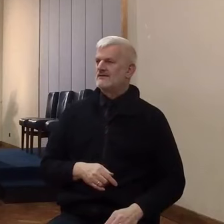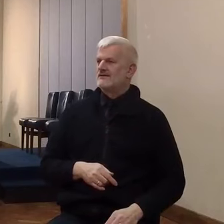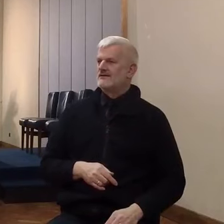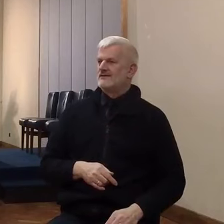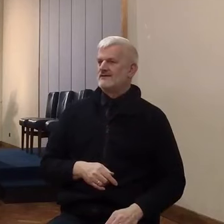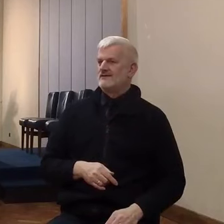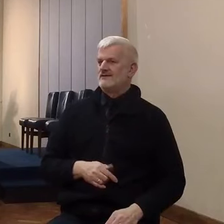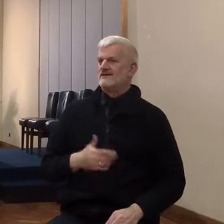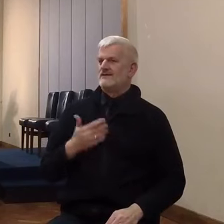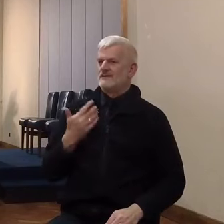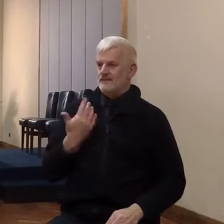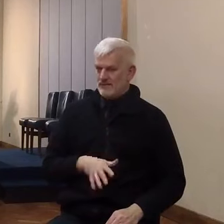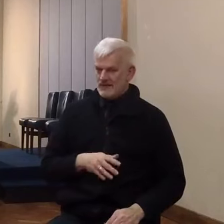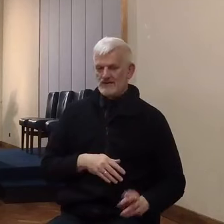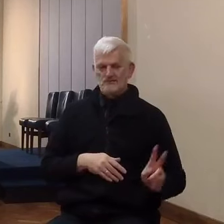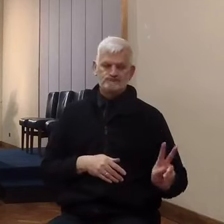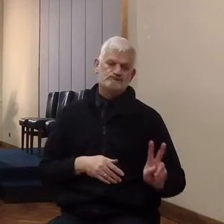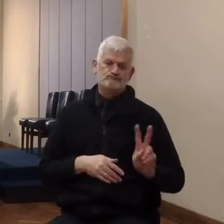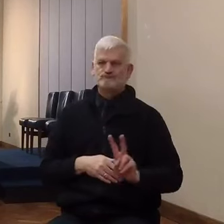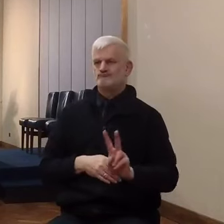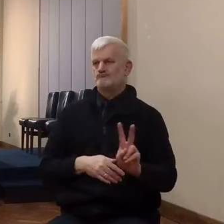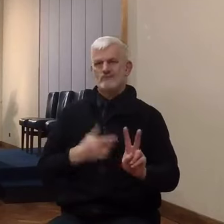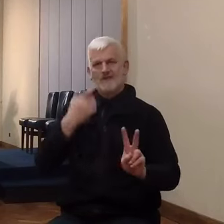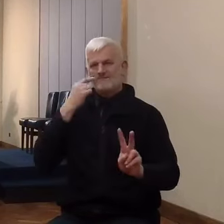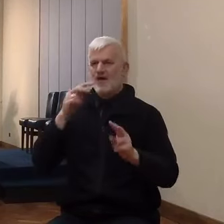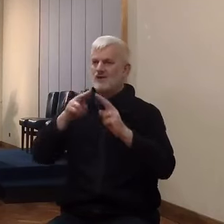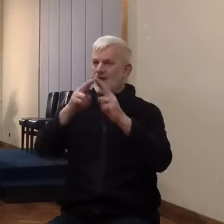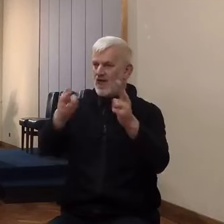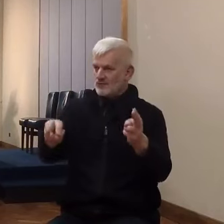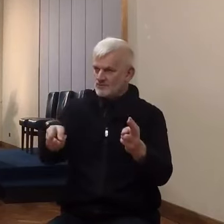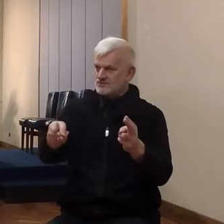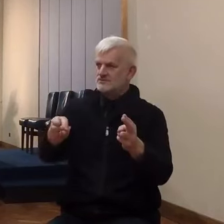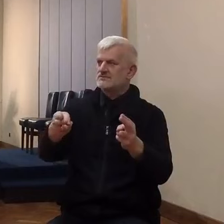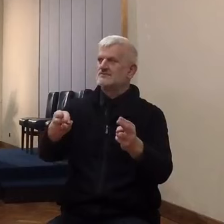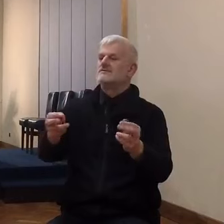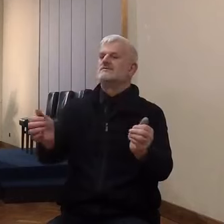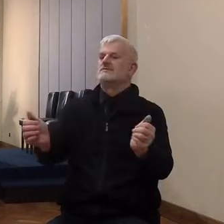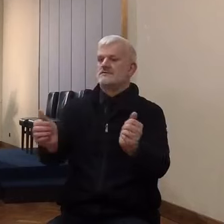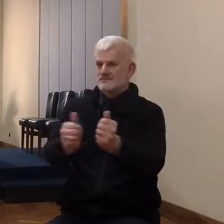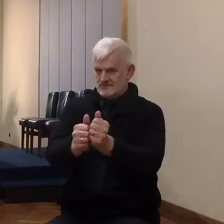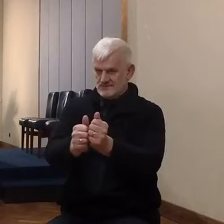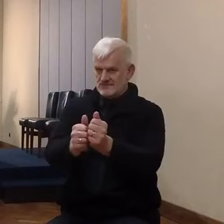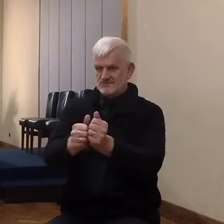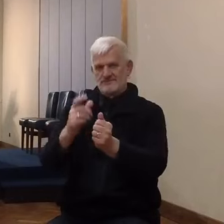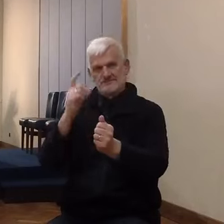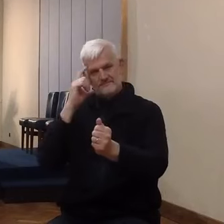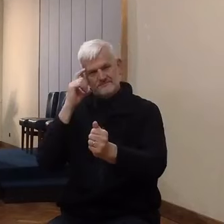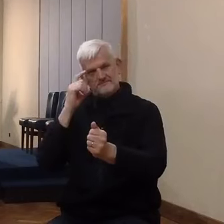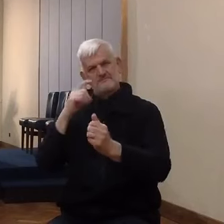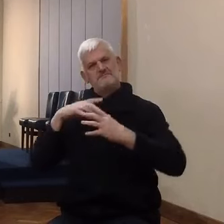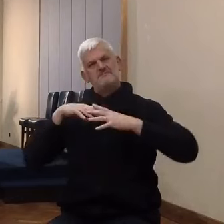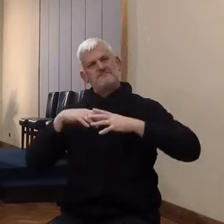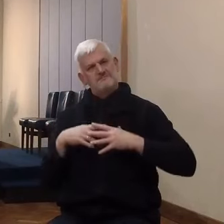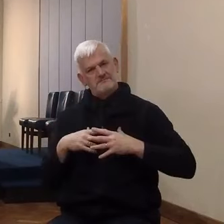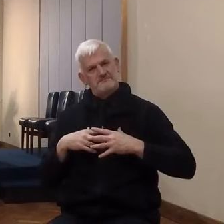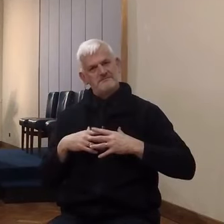being checked in, she checked people in, and sat her down to rest and so on before this happened.